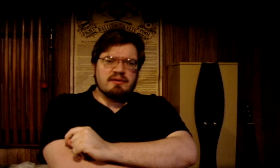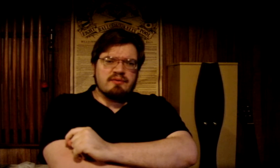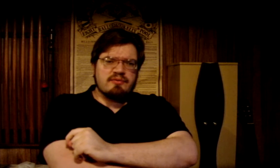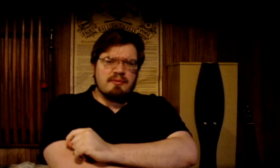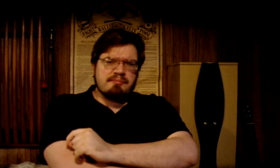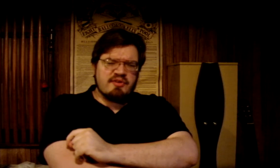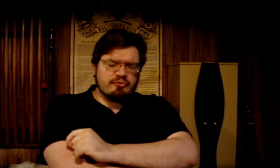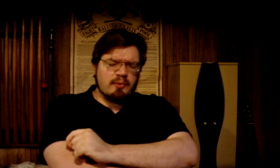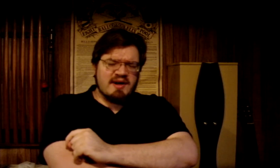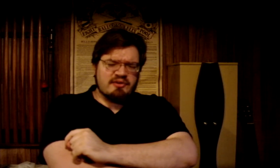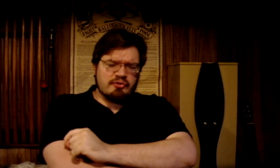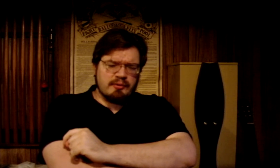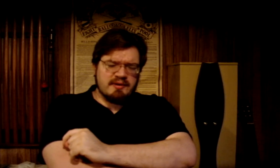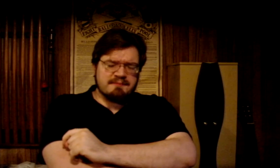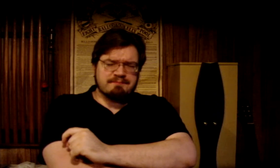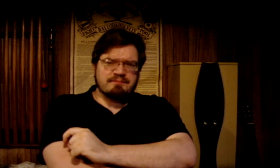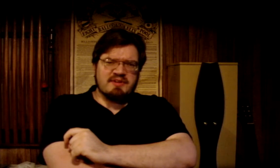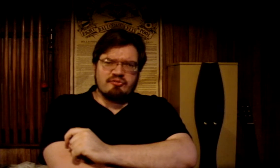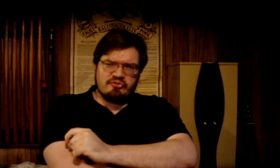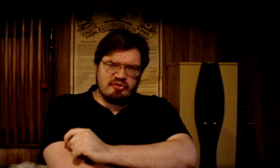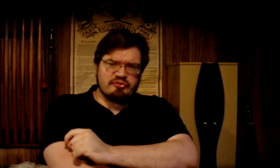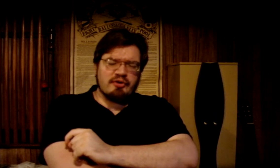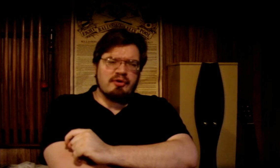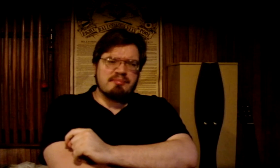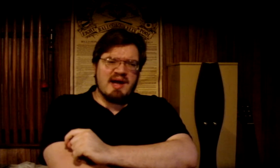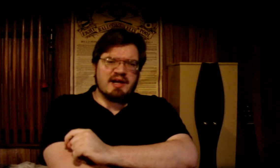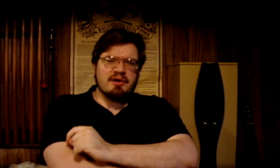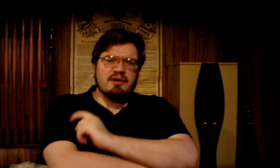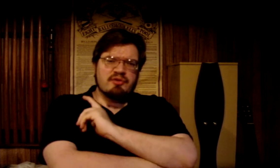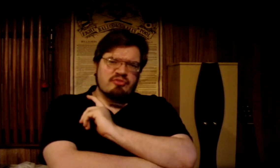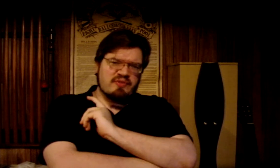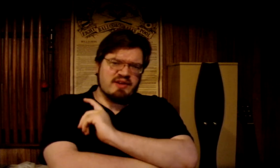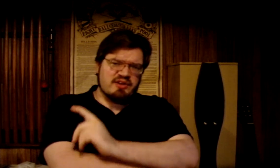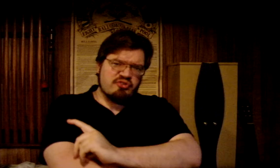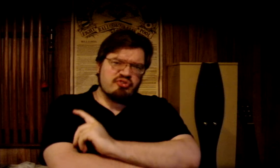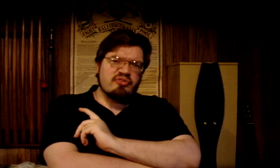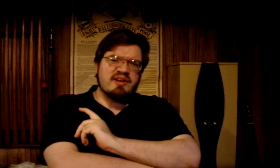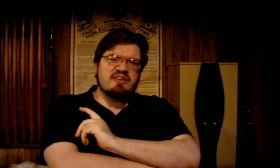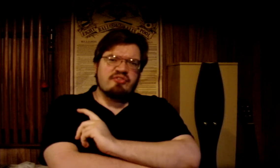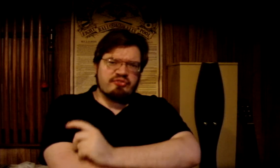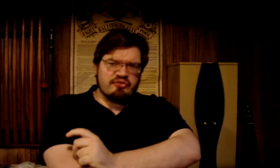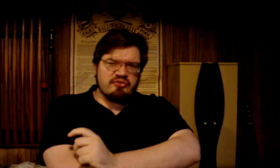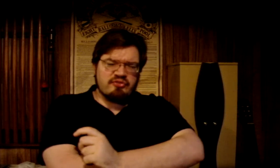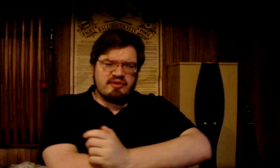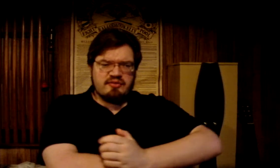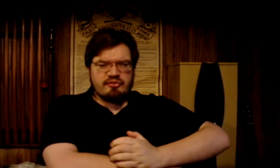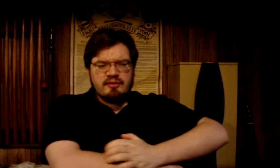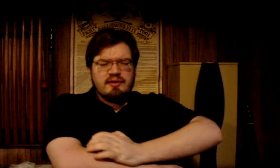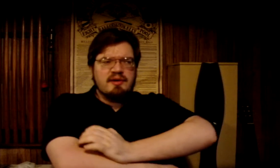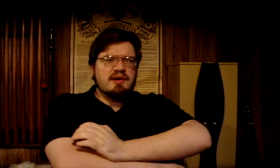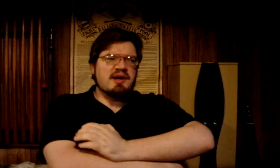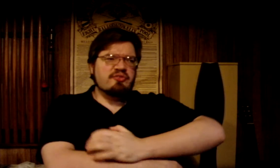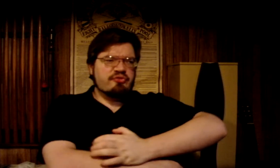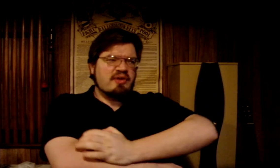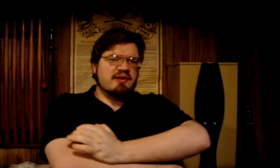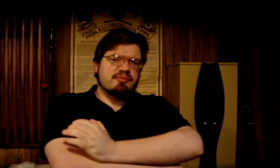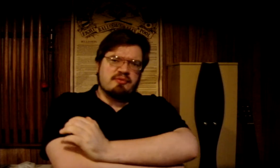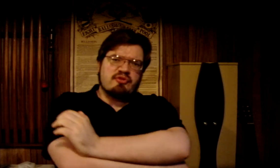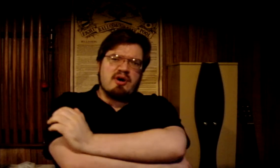The best way to do it is to just to go back to the initial inconsistencies and start from the top.